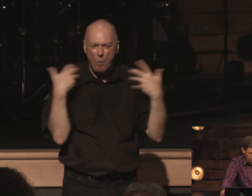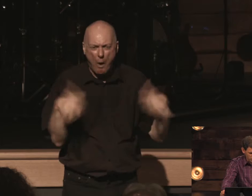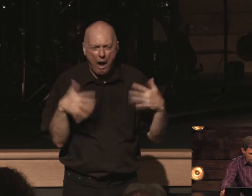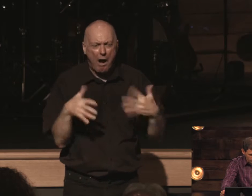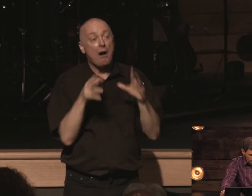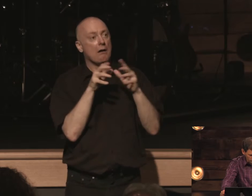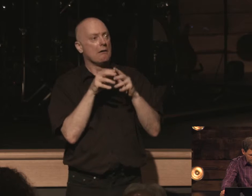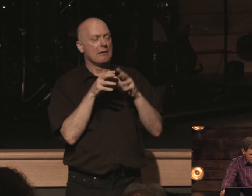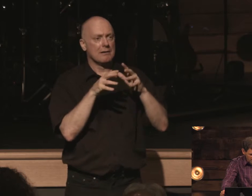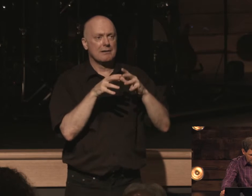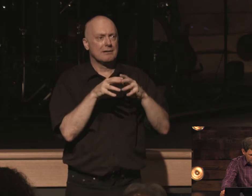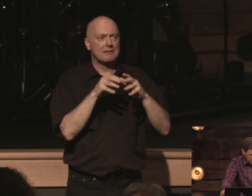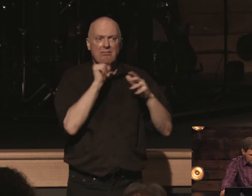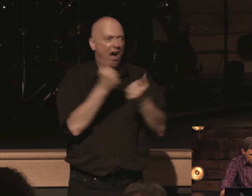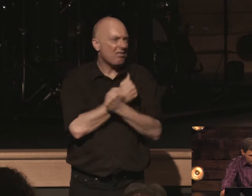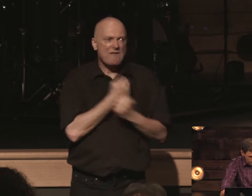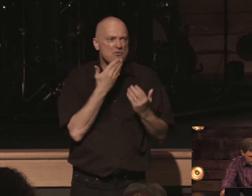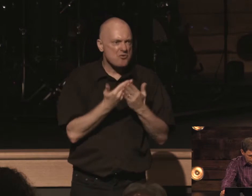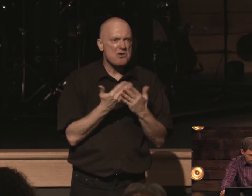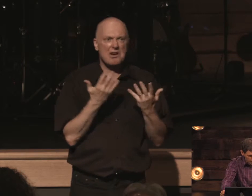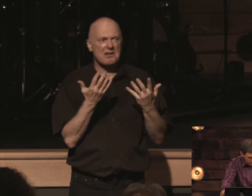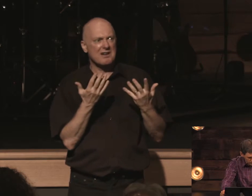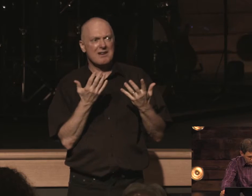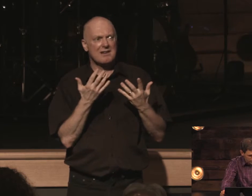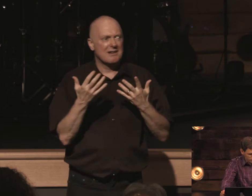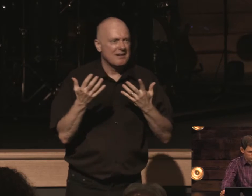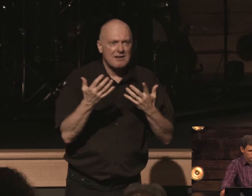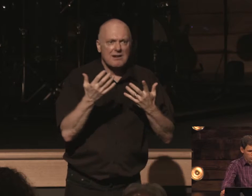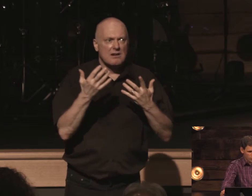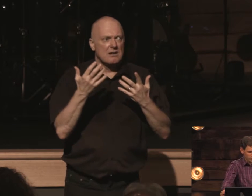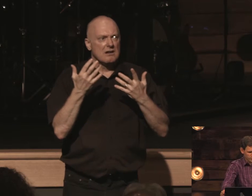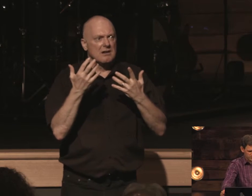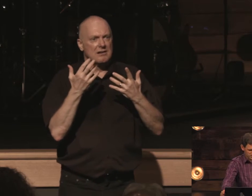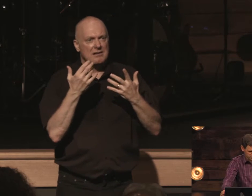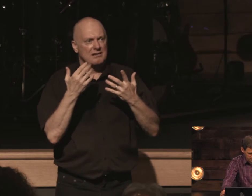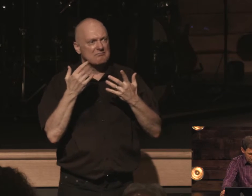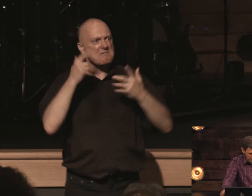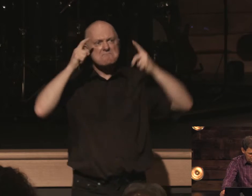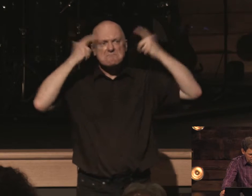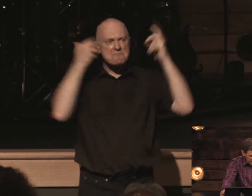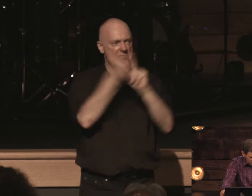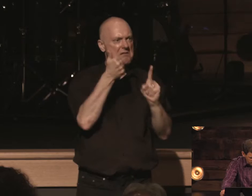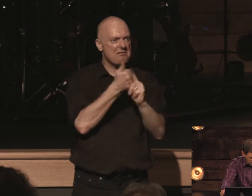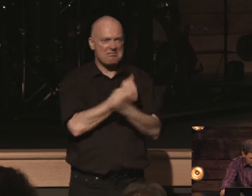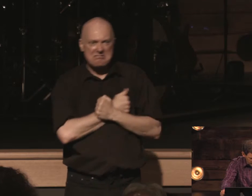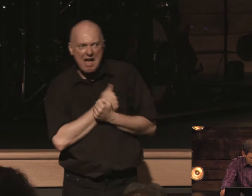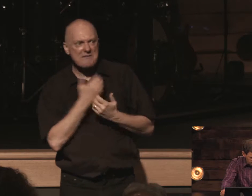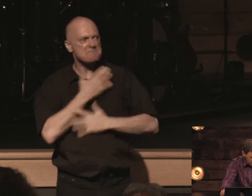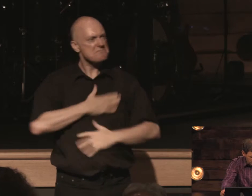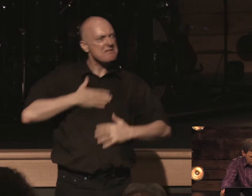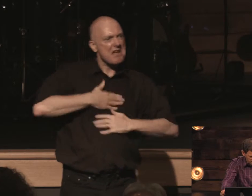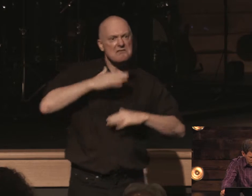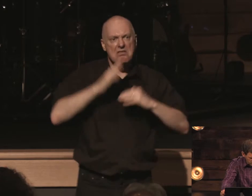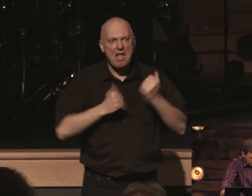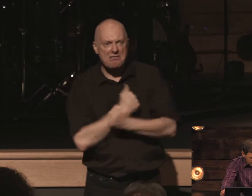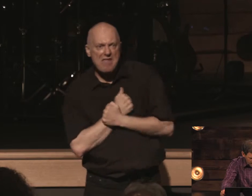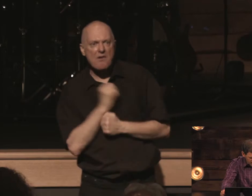brutal not loving good treacherous reckless swollen with conceit lovers of pleasure rather than lovers of god